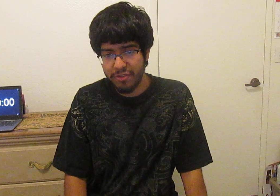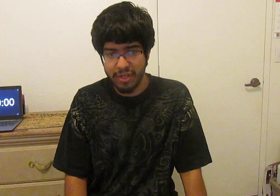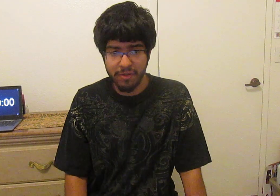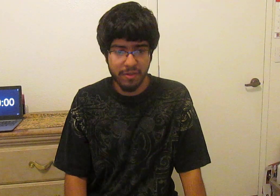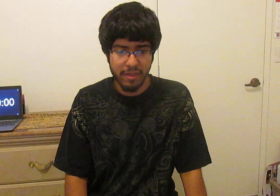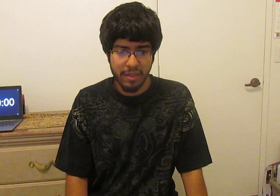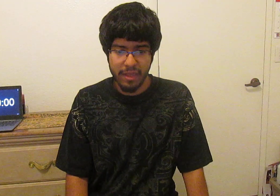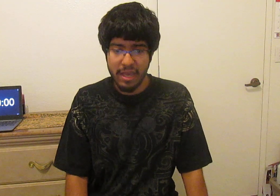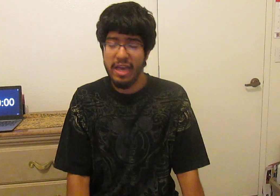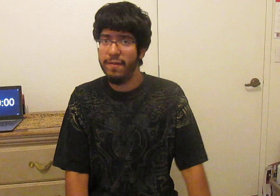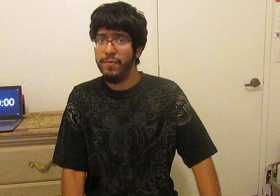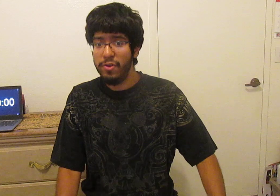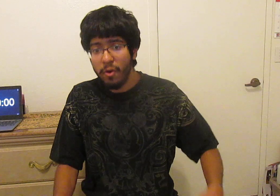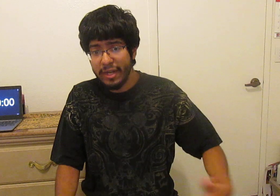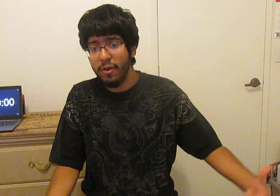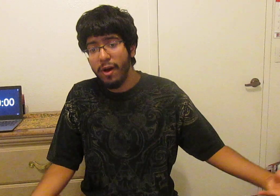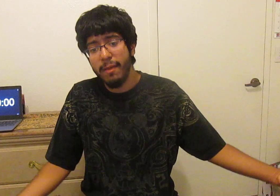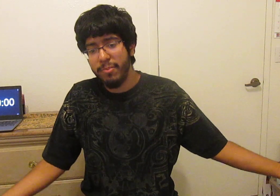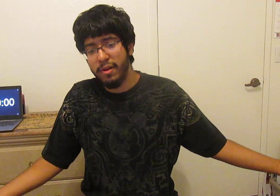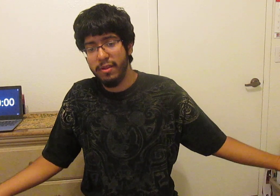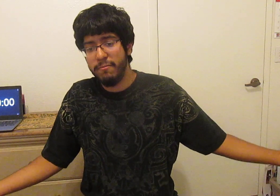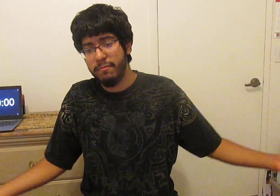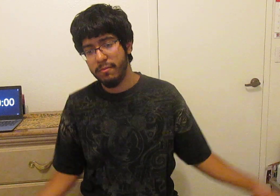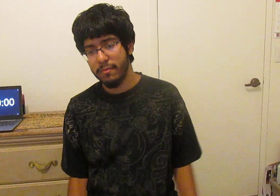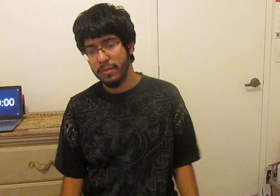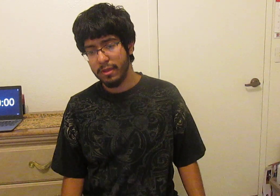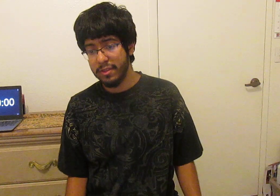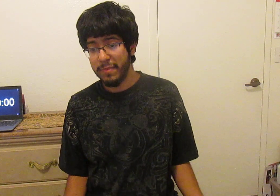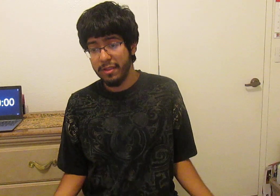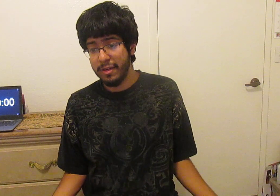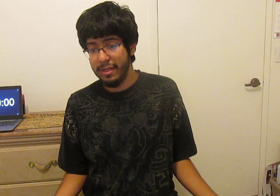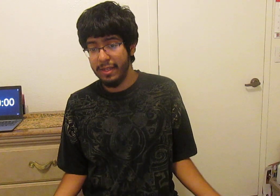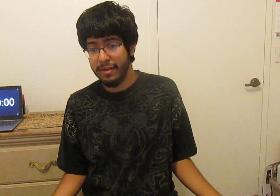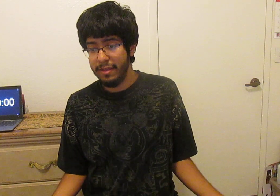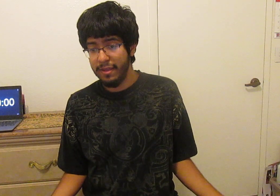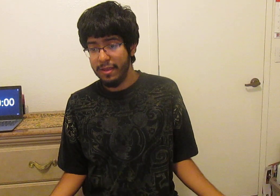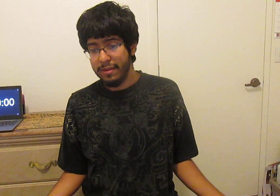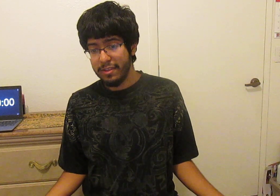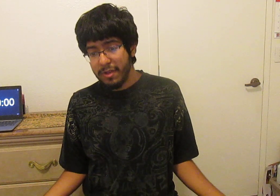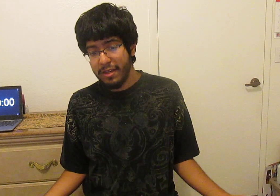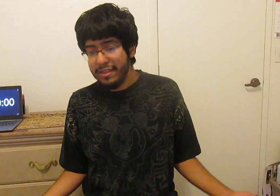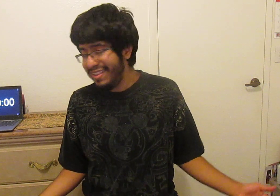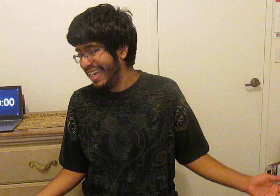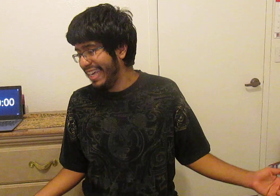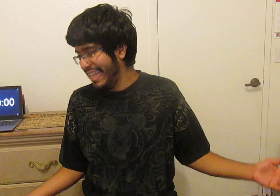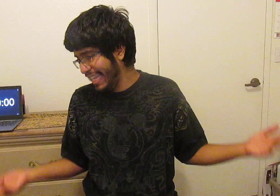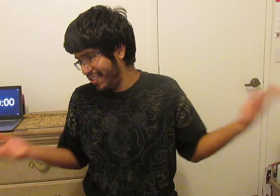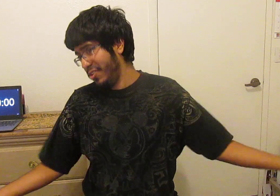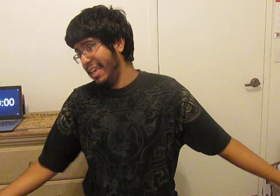channel I have no idea why but guess my luck it ain't guess my luck is like Lancer E